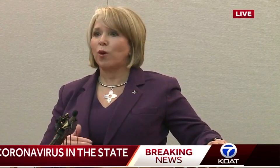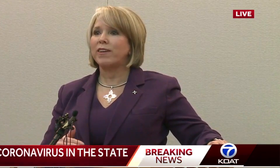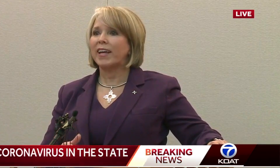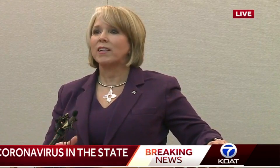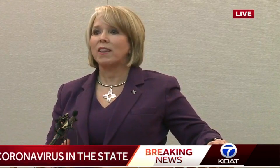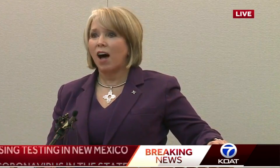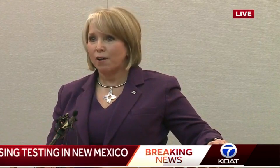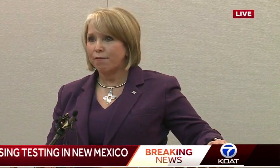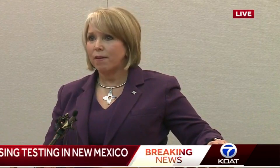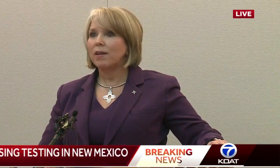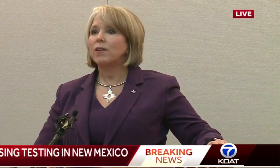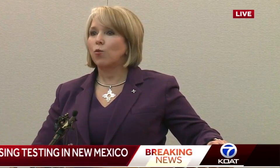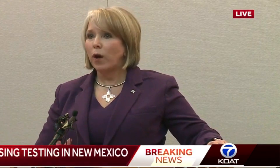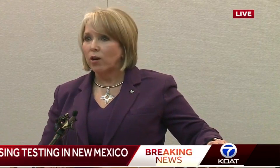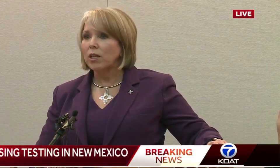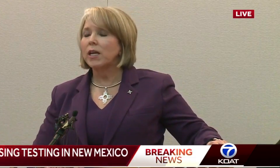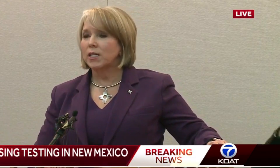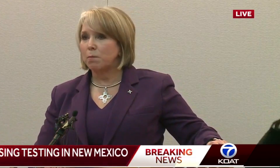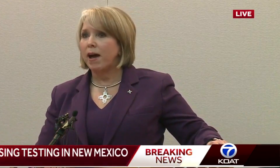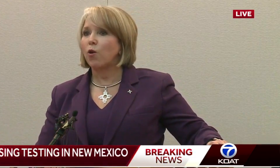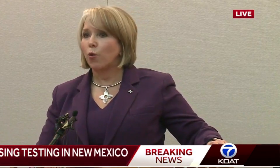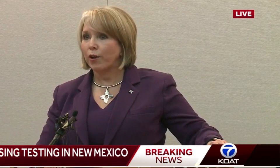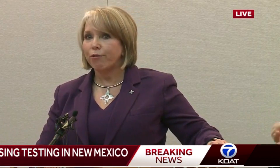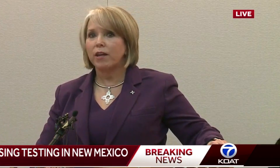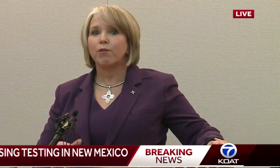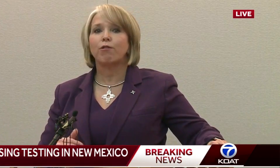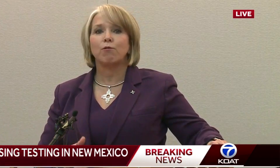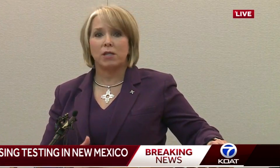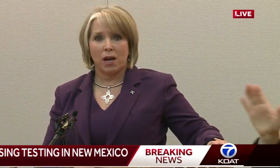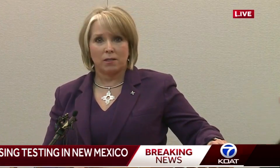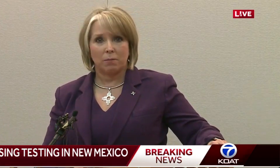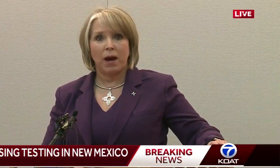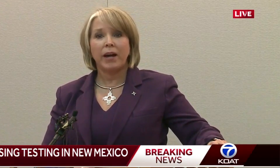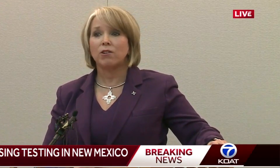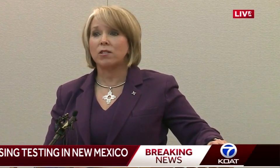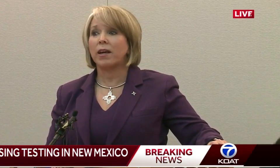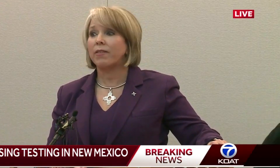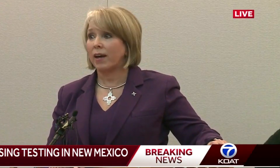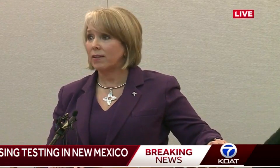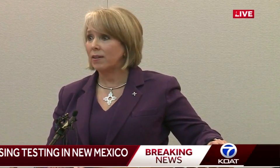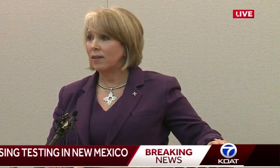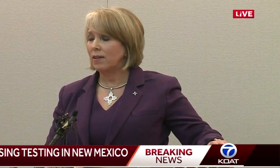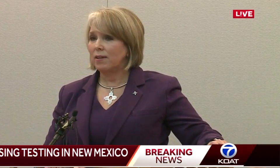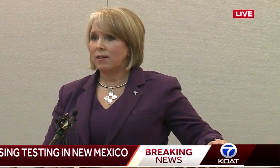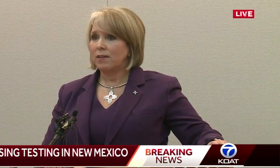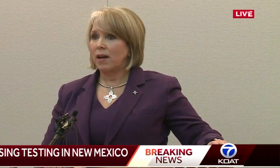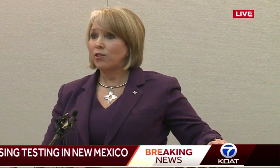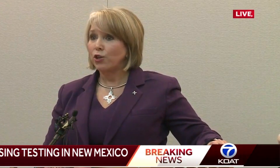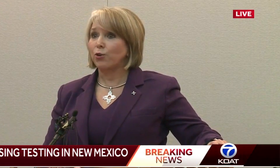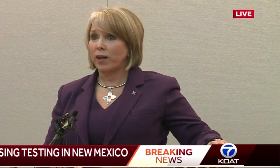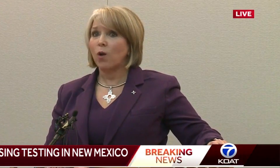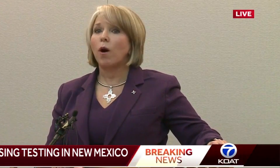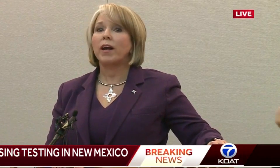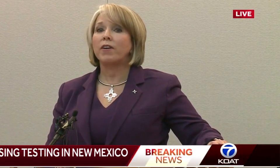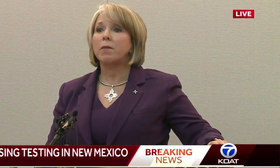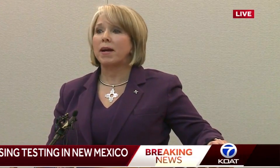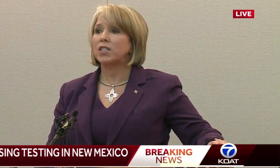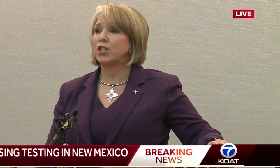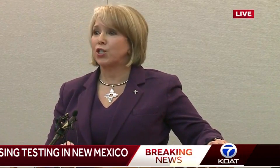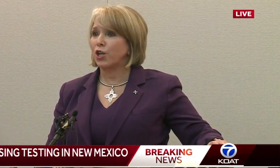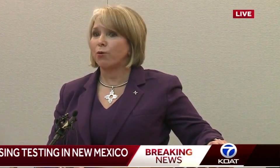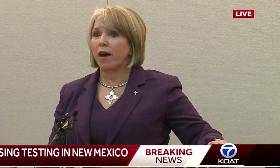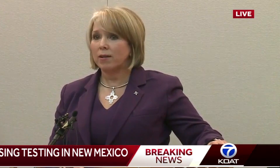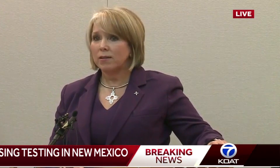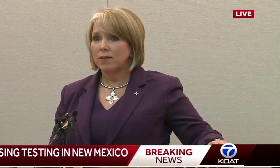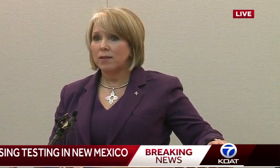affect your daily life rarely gets met with enthusiasm. I understand that. I do, and I want every